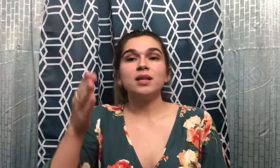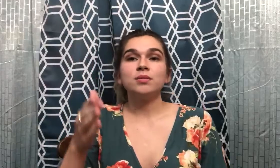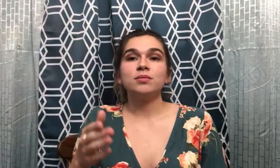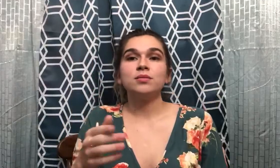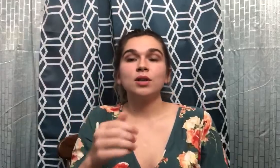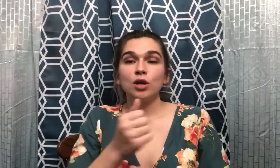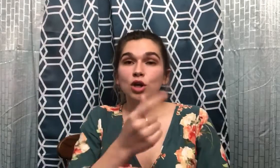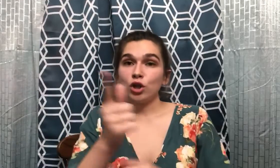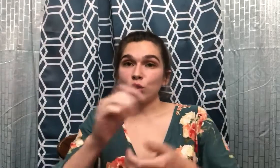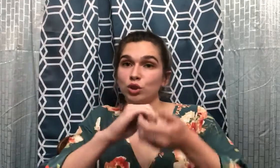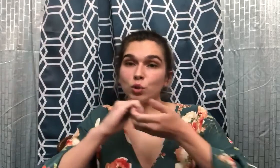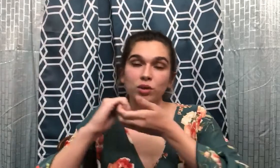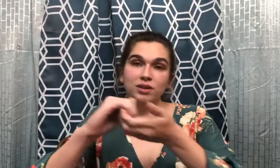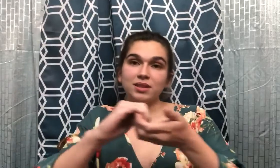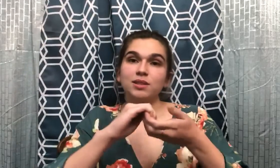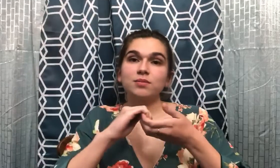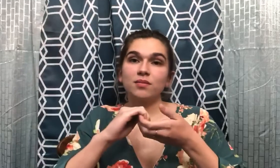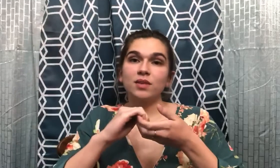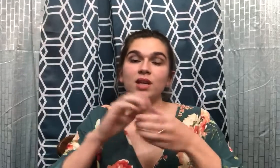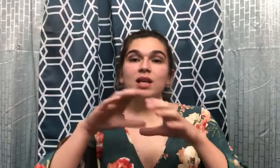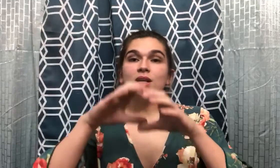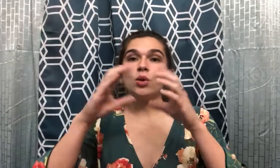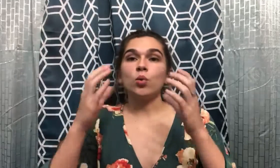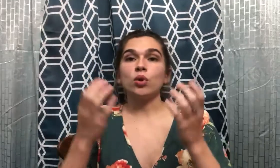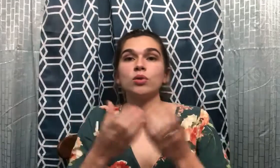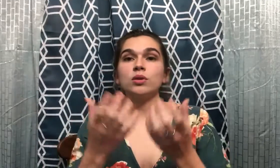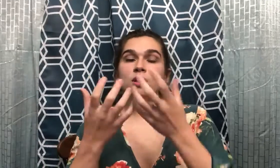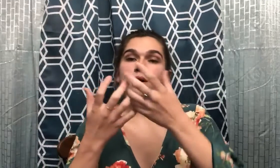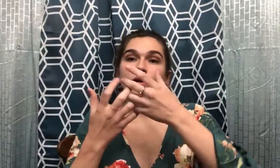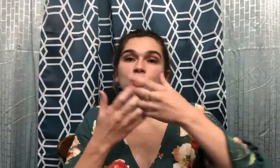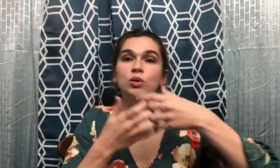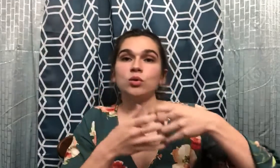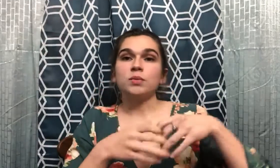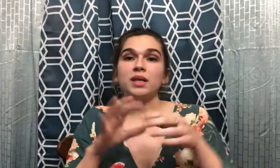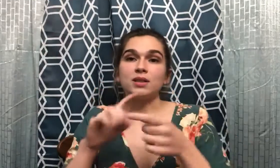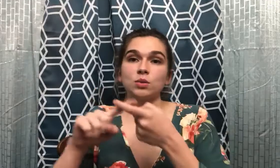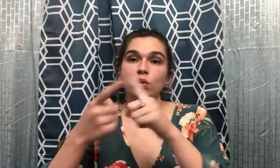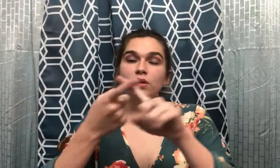you'll join us and the world will be as one.